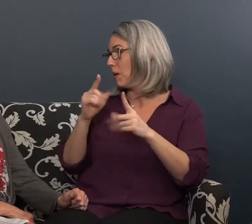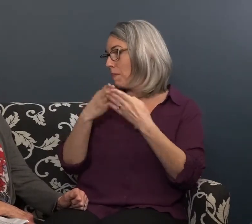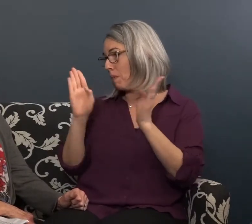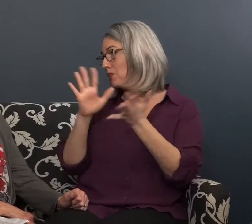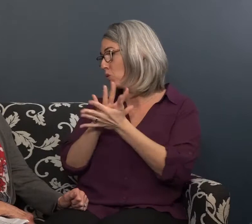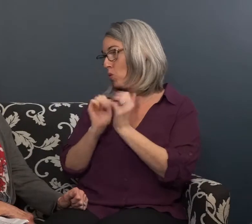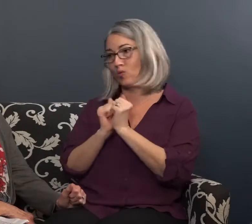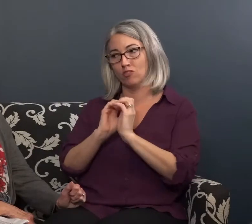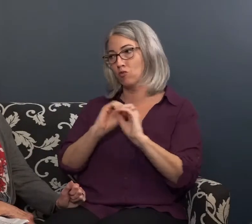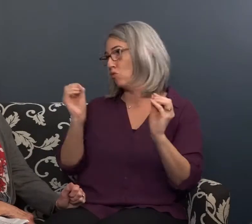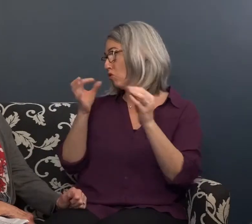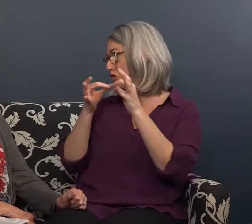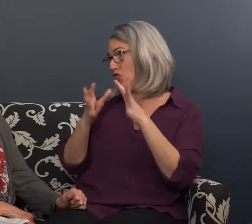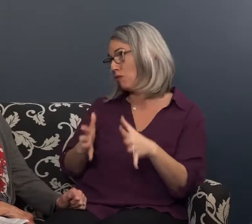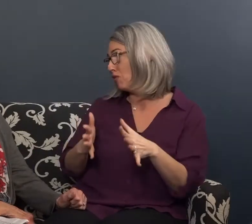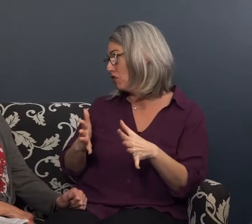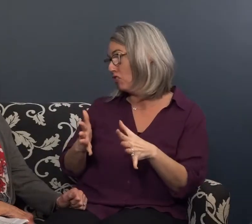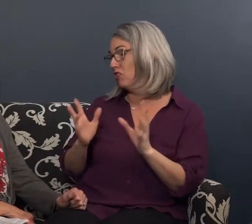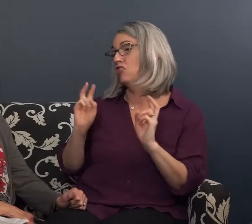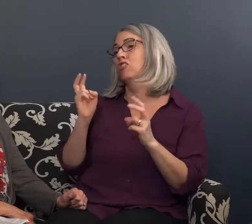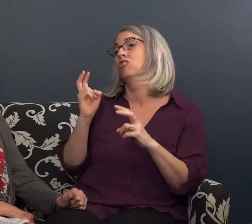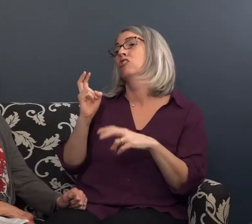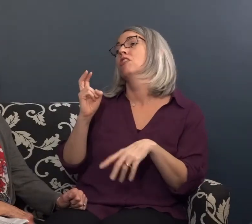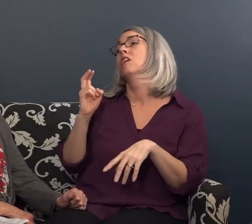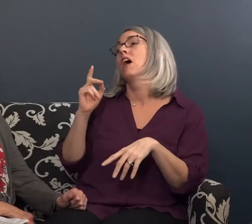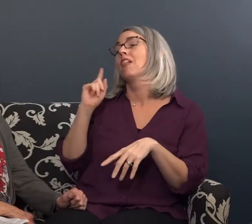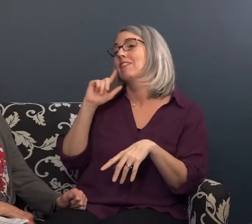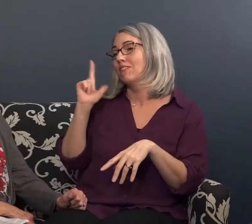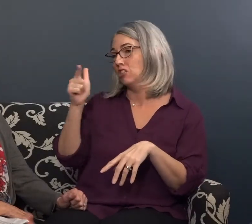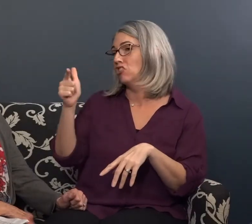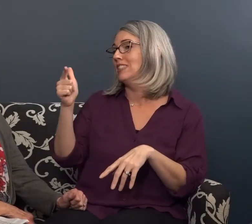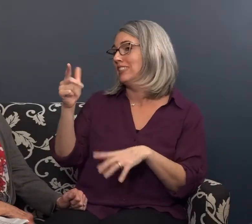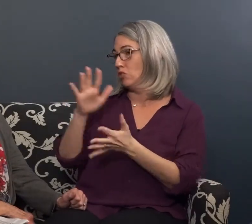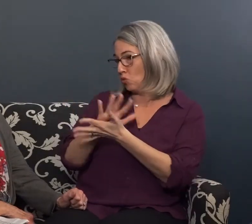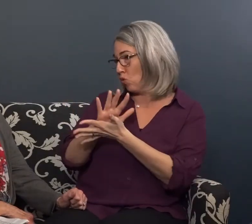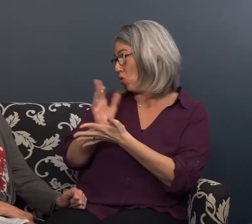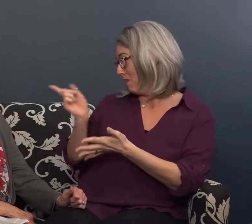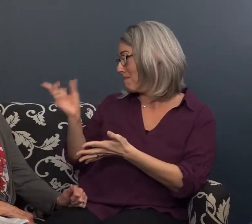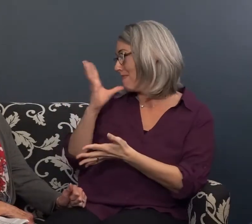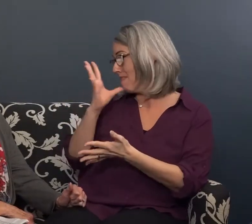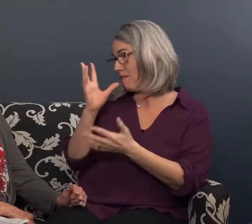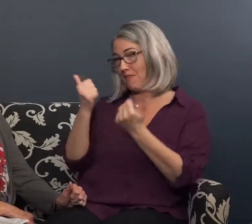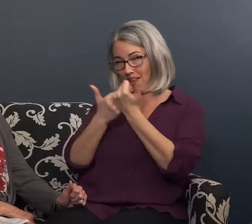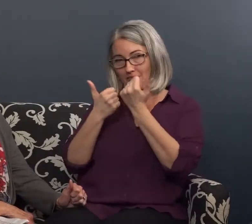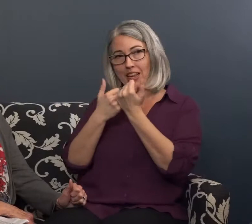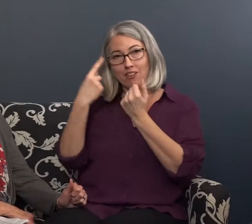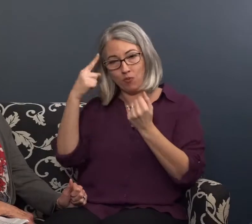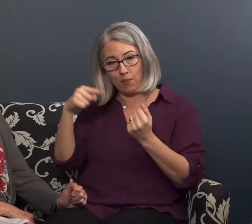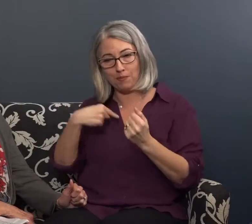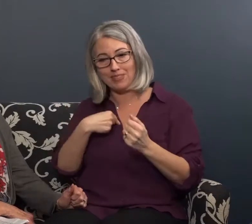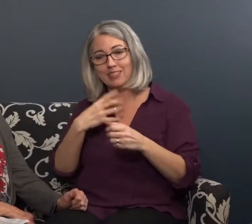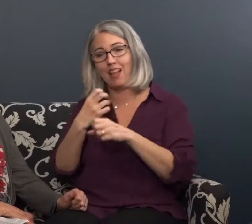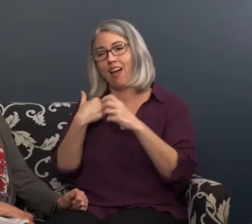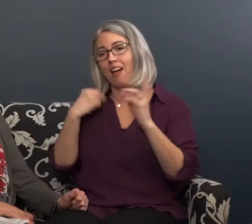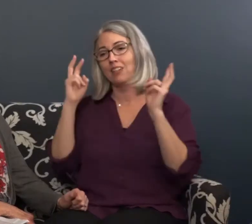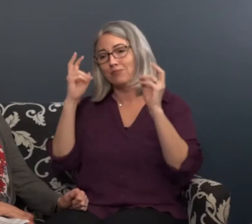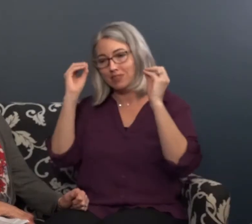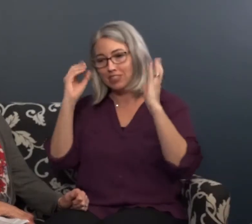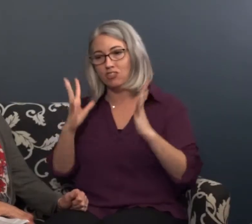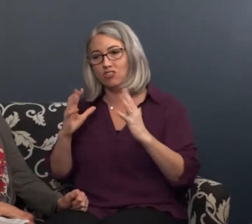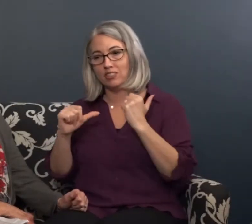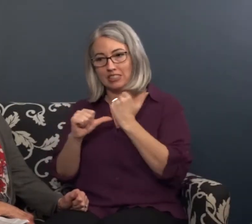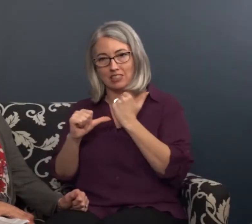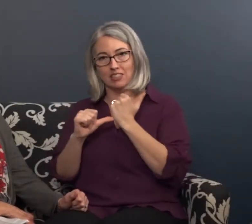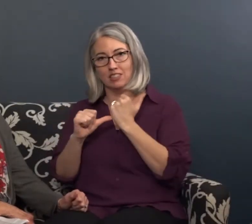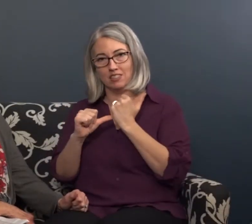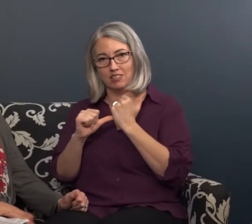fourth grade what was when I attended the public school without an interpreter and then eventually you mom